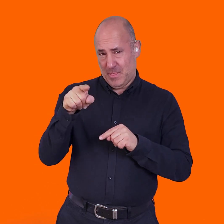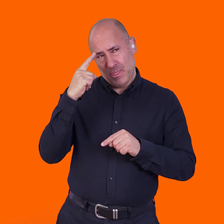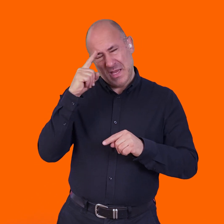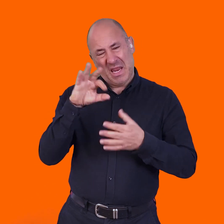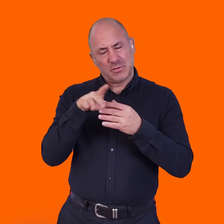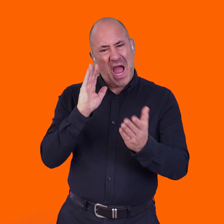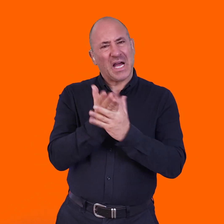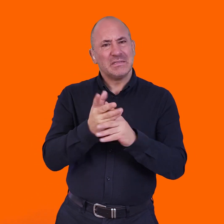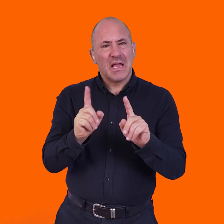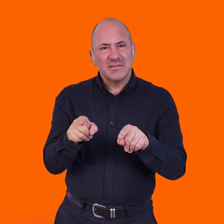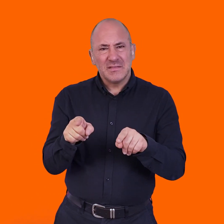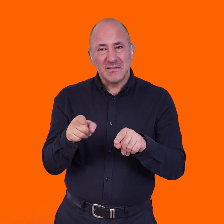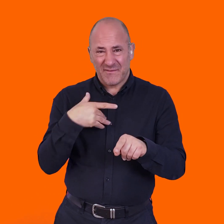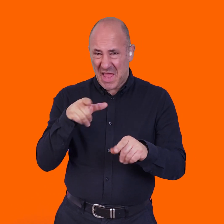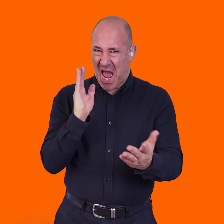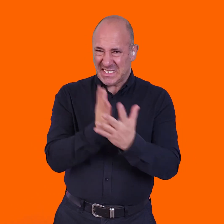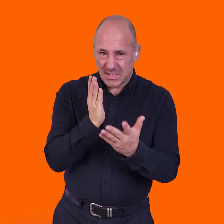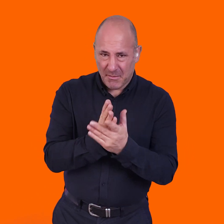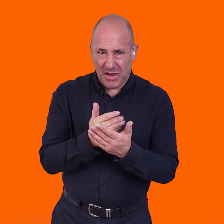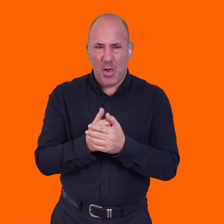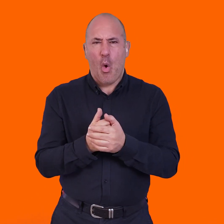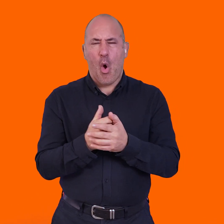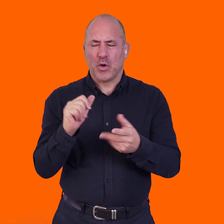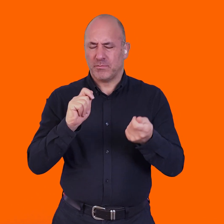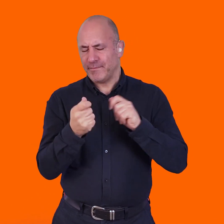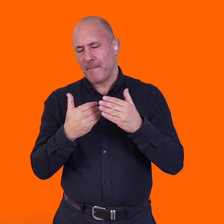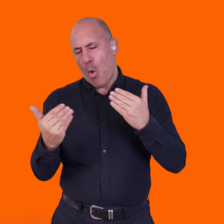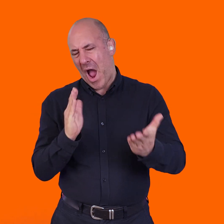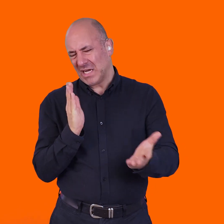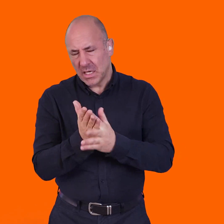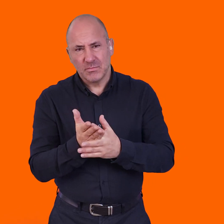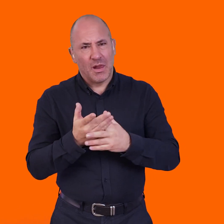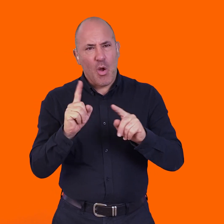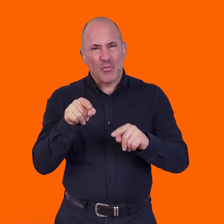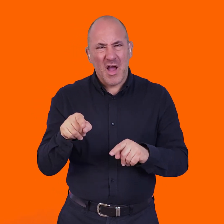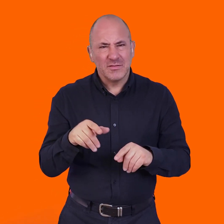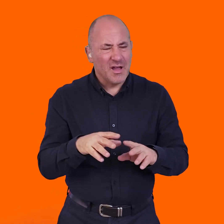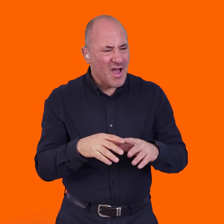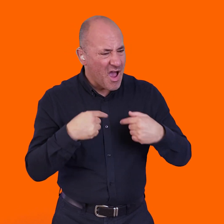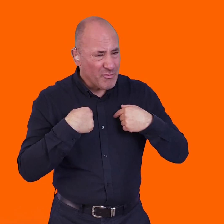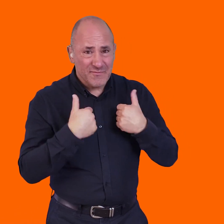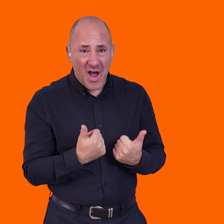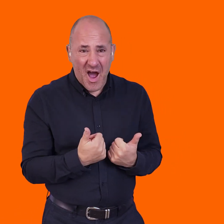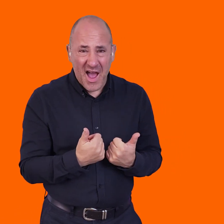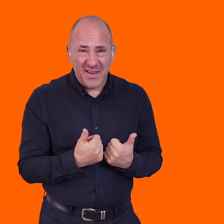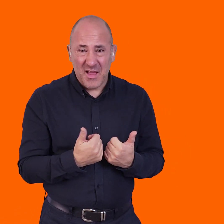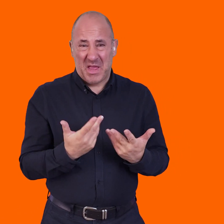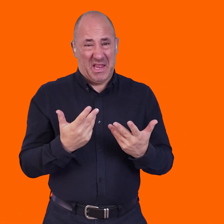that? Did you think it was an accessible piece? Do you think there was anything that could have made it more accessible? And for me, it was, it was fine. I mean,